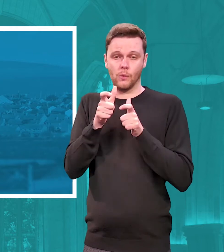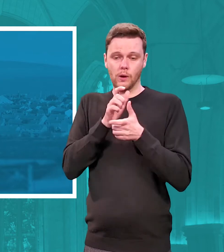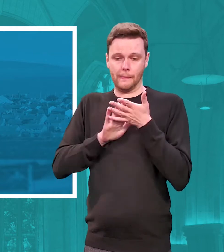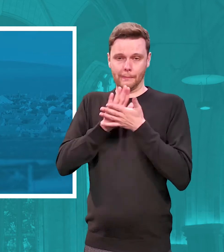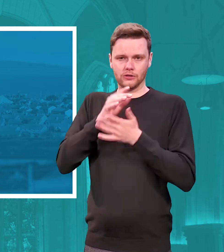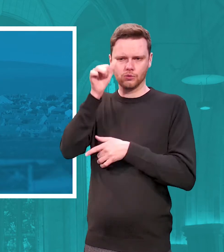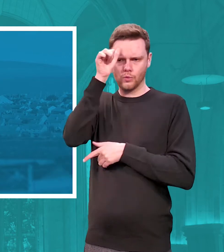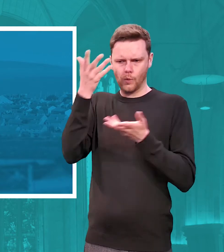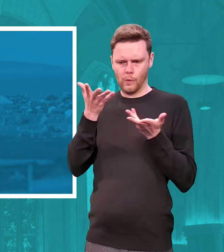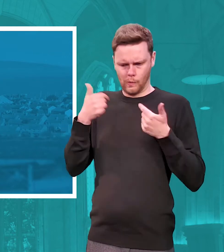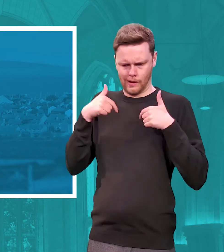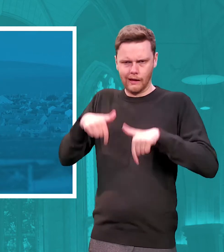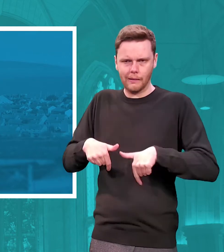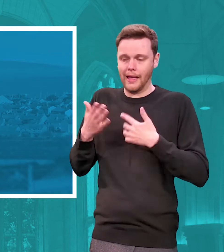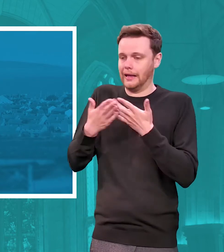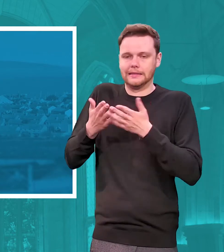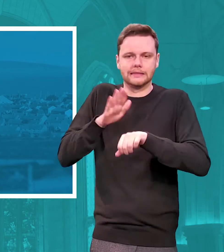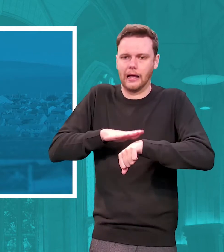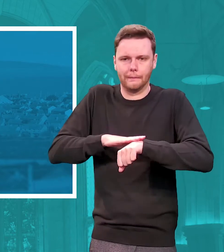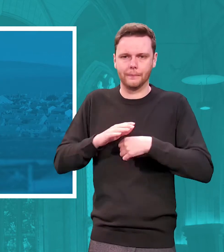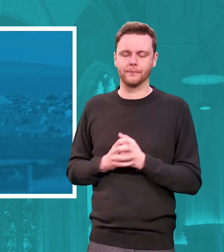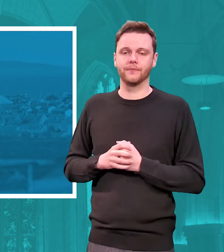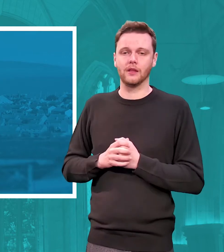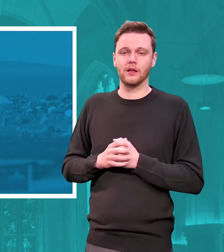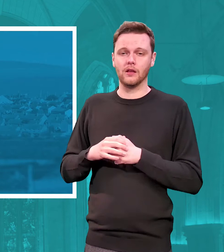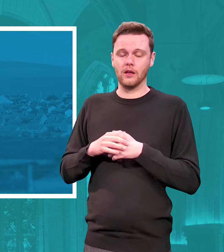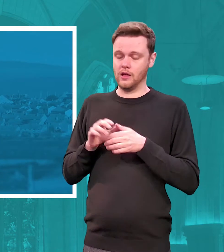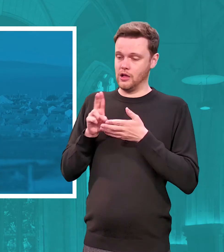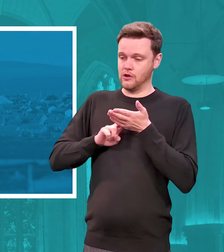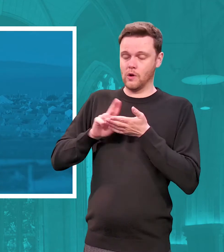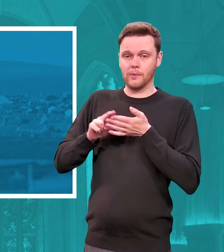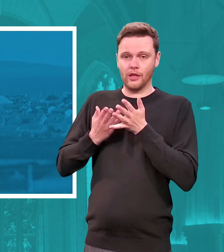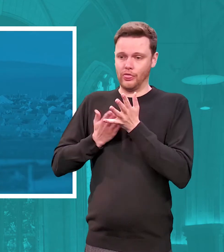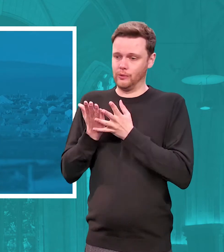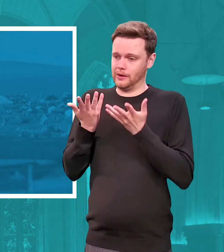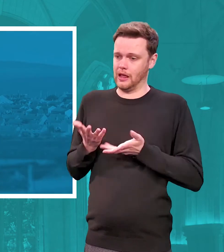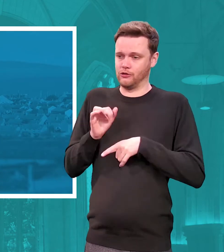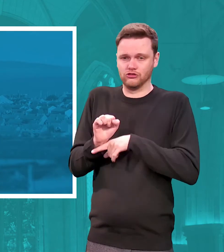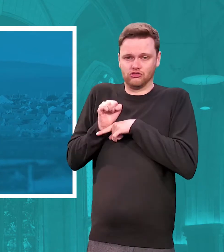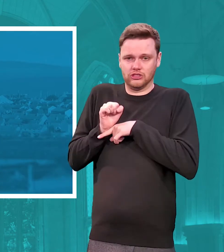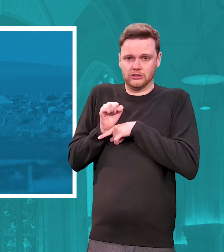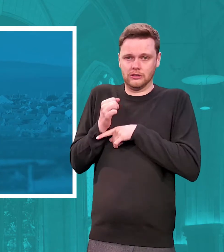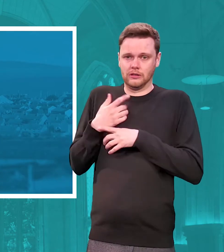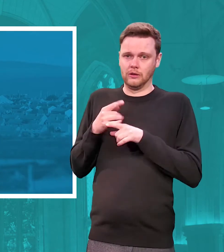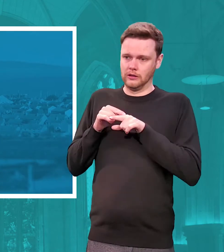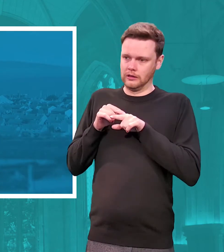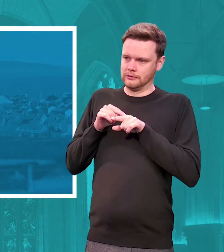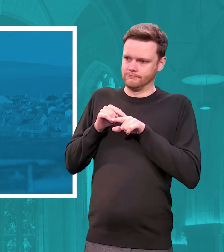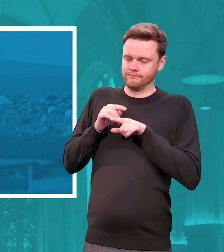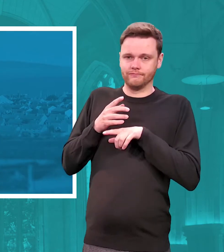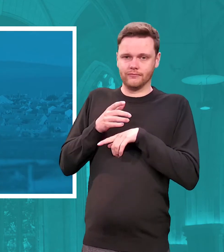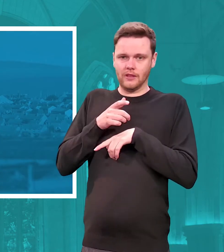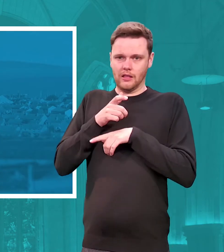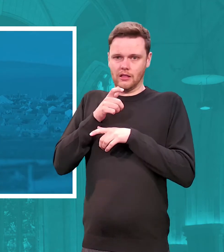at any given time most usually in these restricted days adhesives holdings